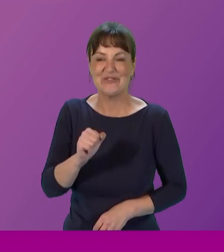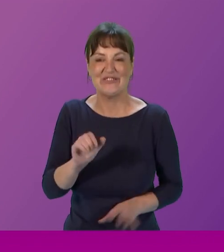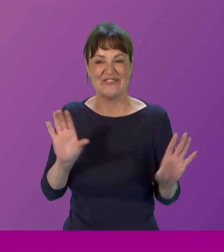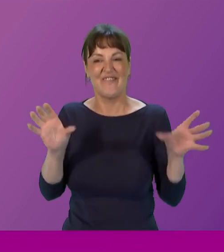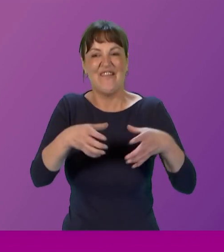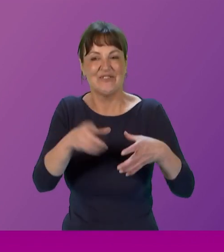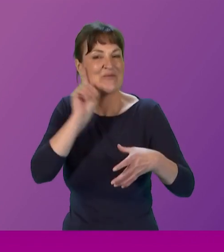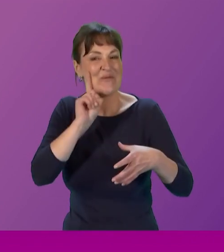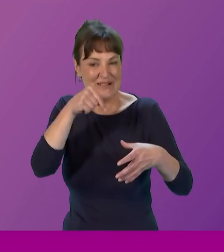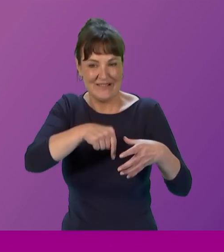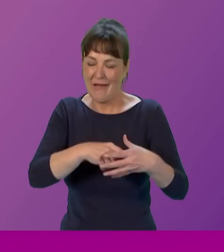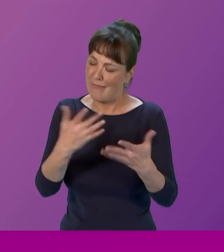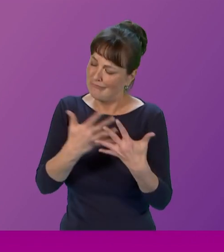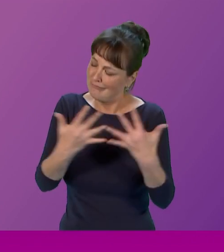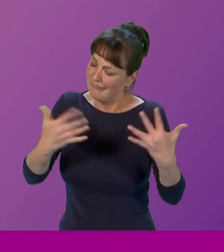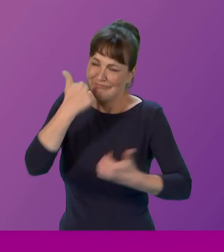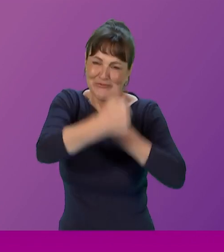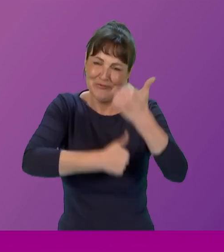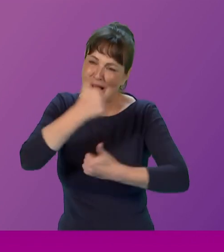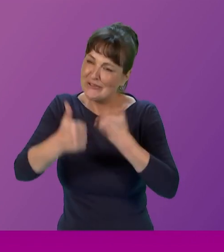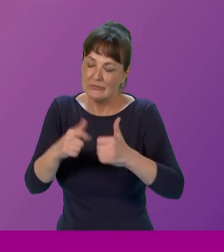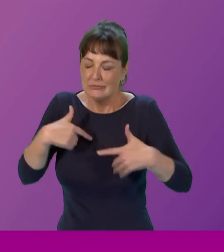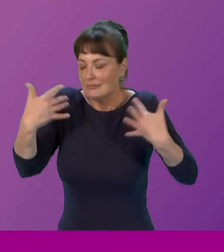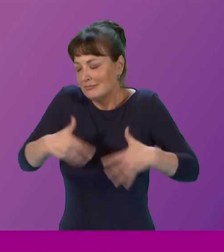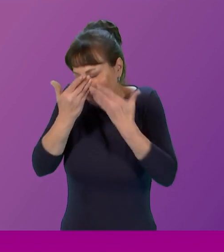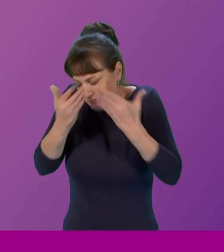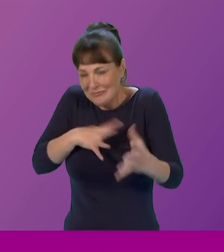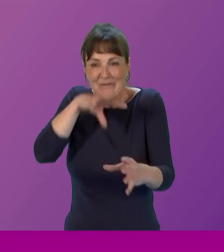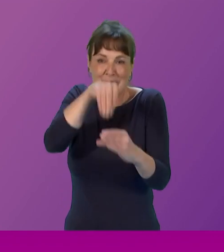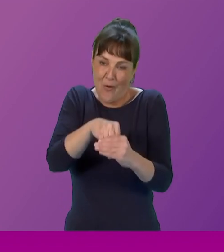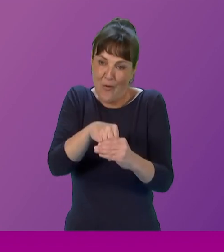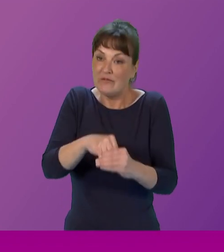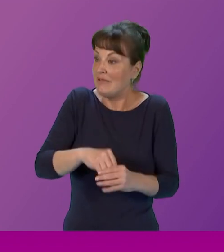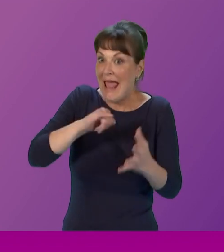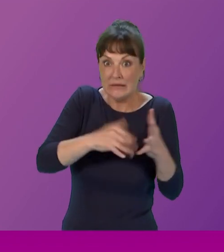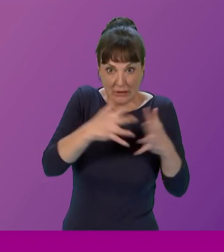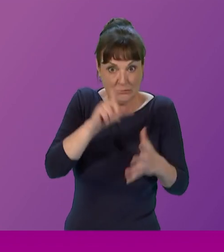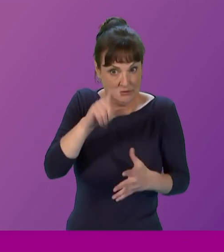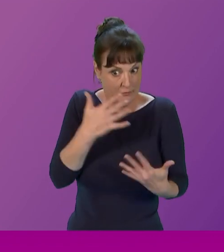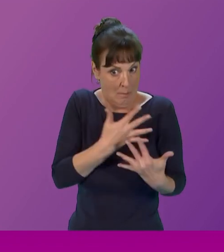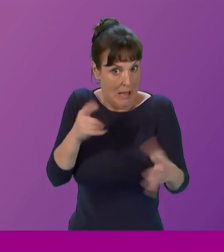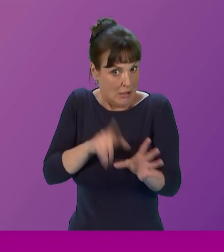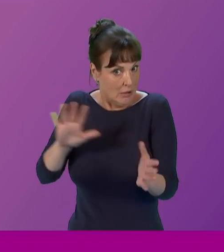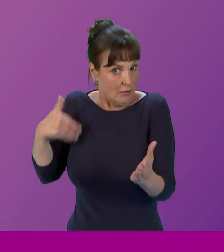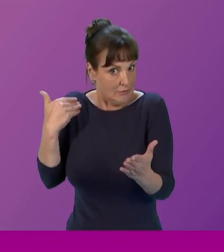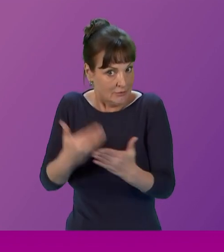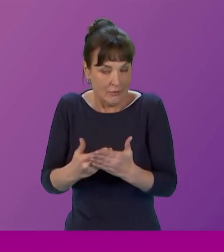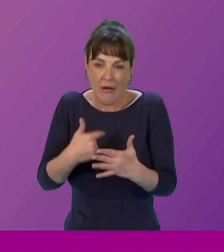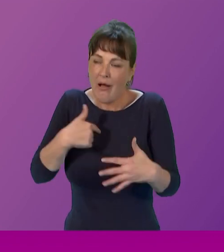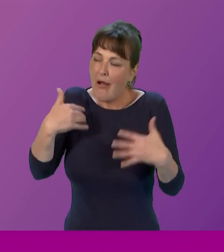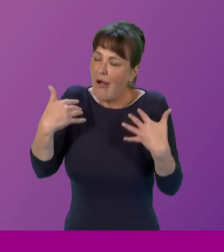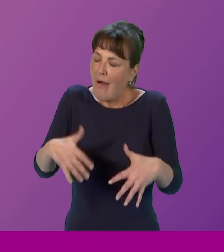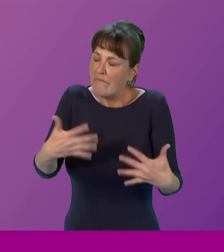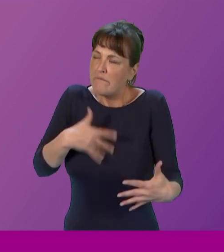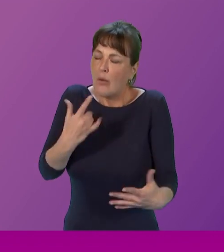and many congratulations to you all i've been honored to be involved in the work of the swc for a number of years and i've been genuinely